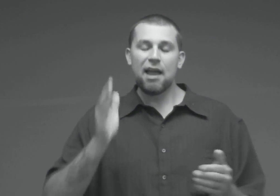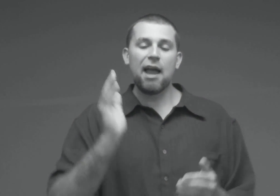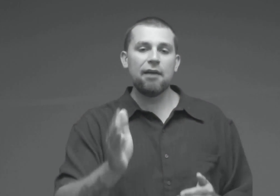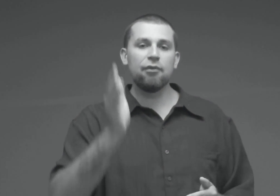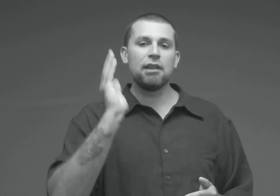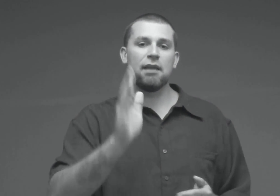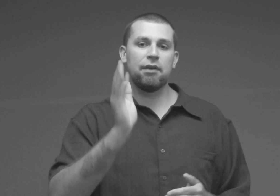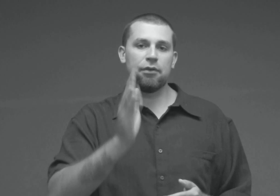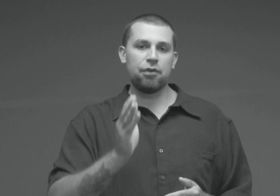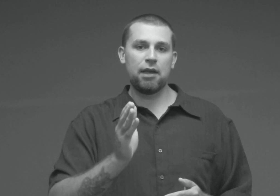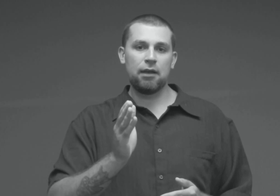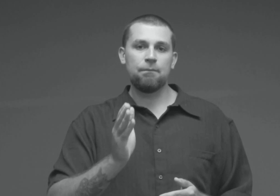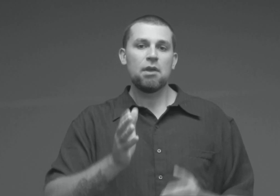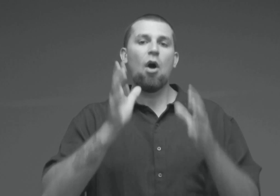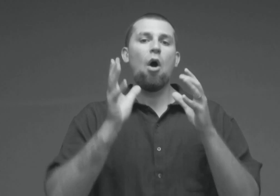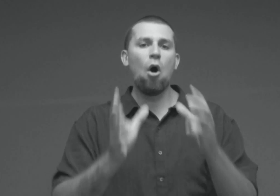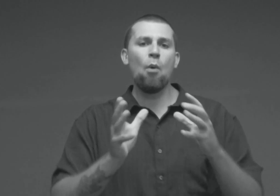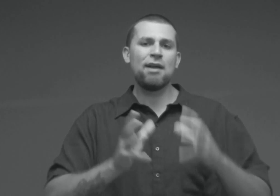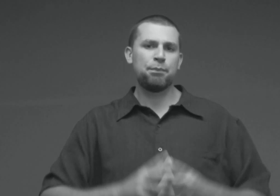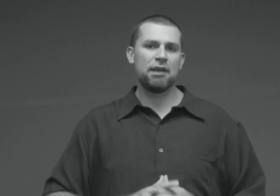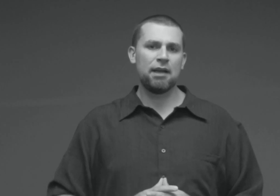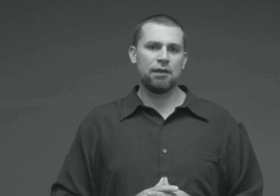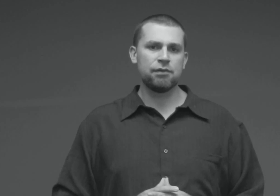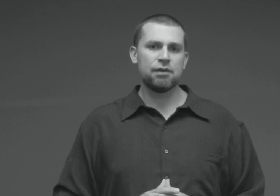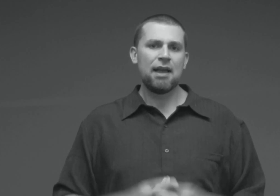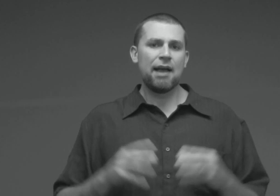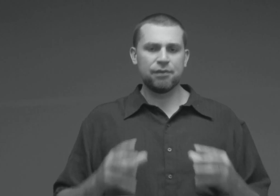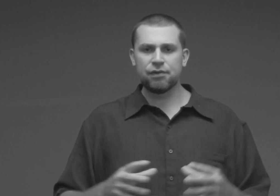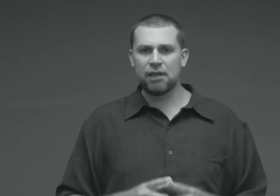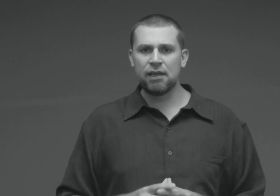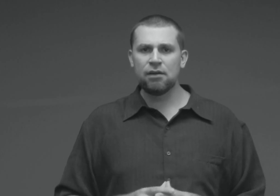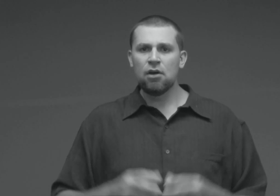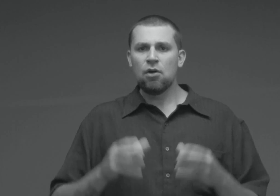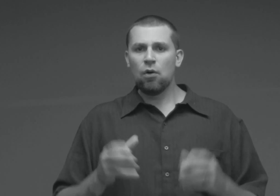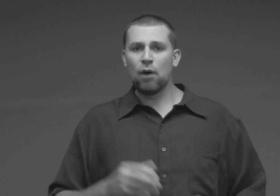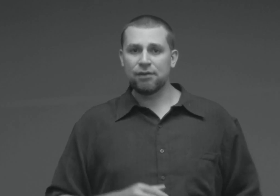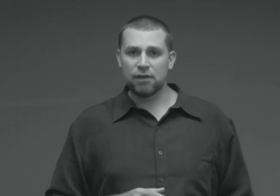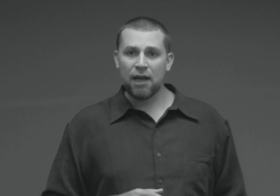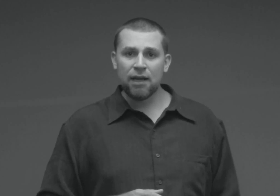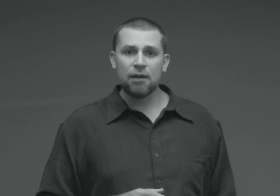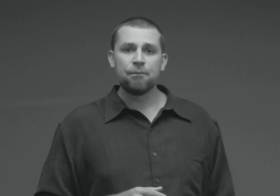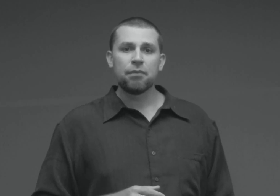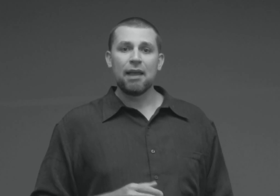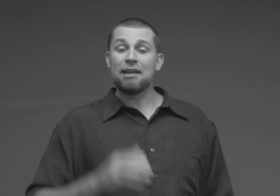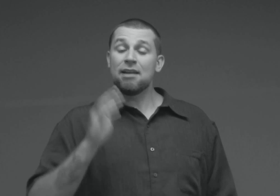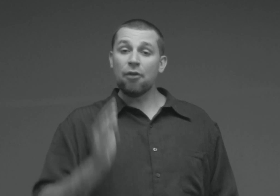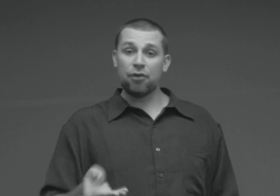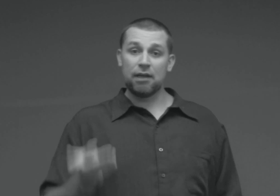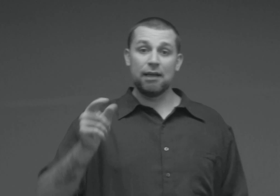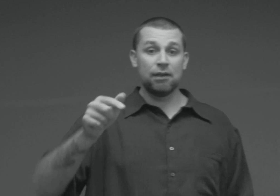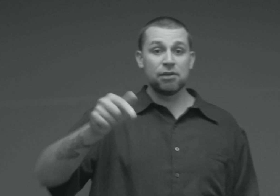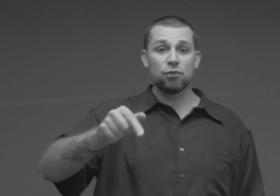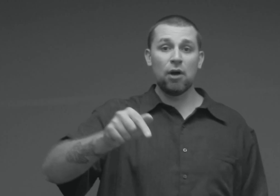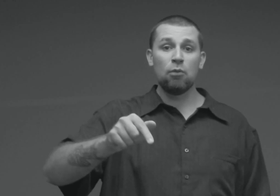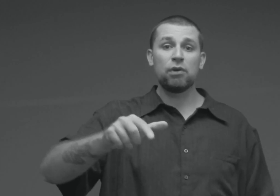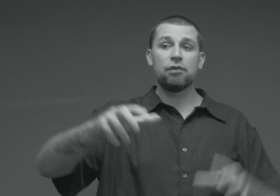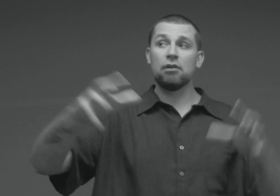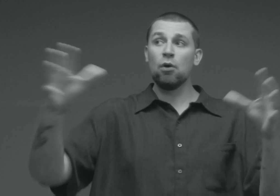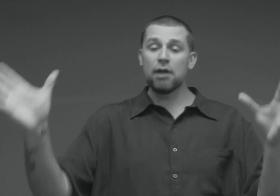Every living thing always begins as a seed or as an egg, and nothing in this realm which the Lord